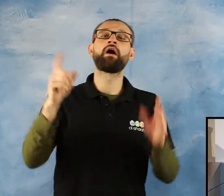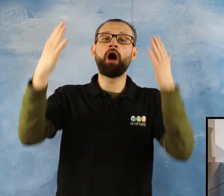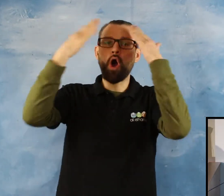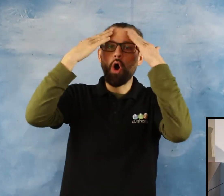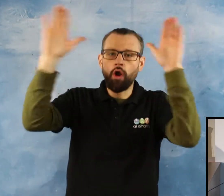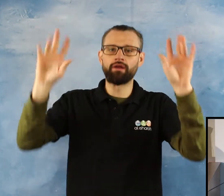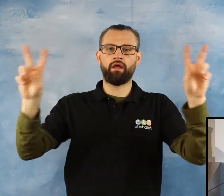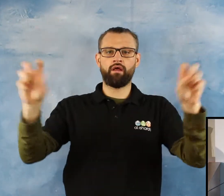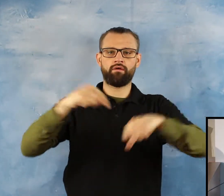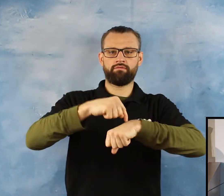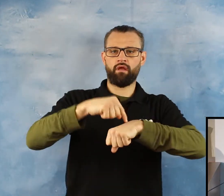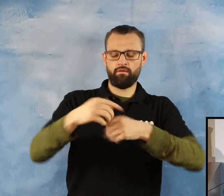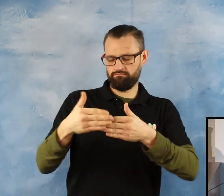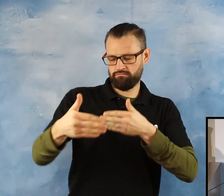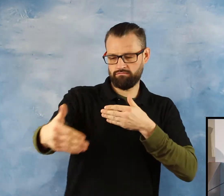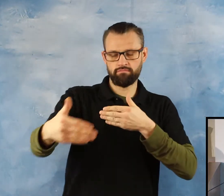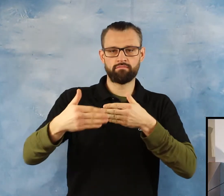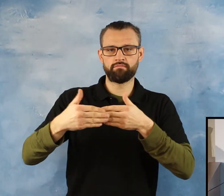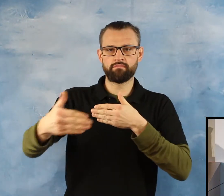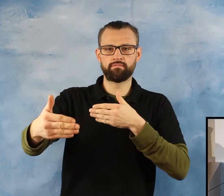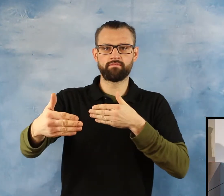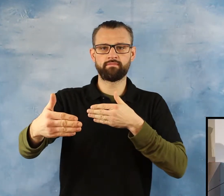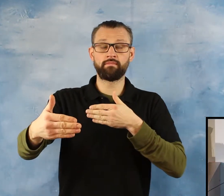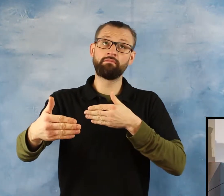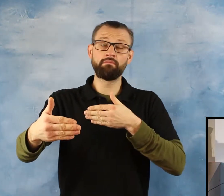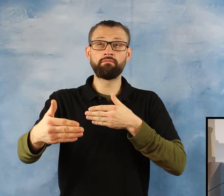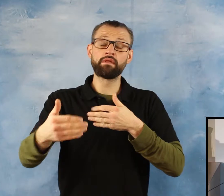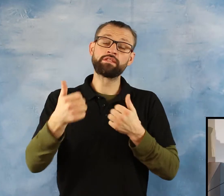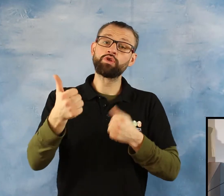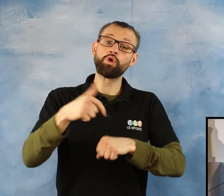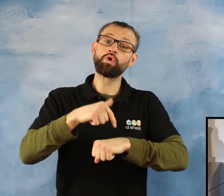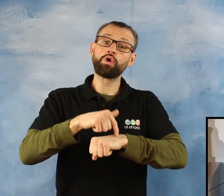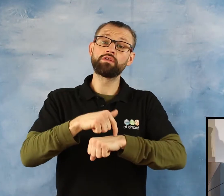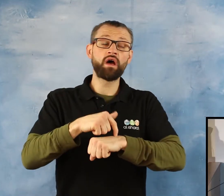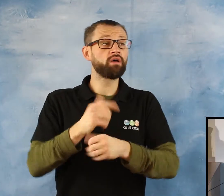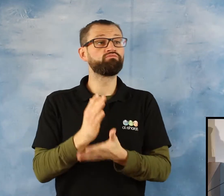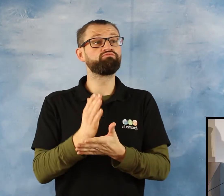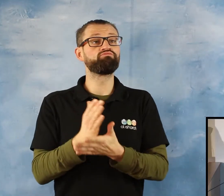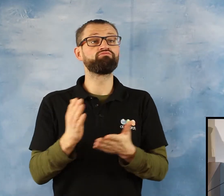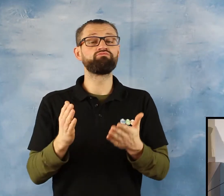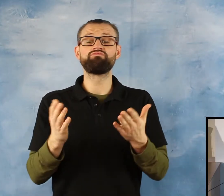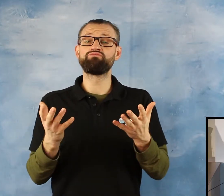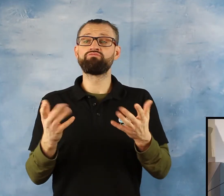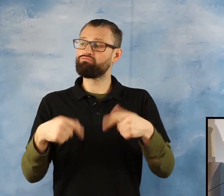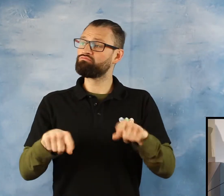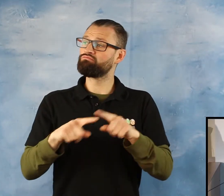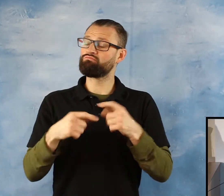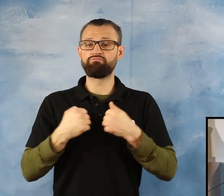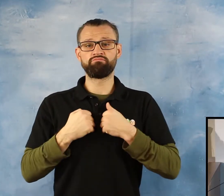a good time again to have our family ties is strengthened